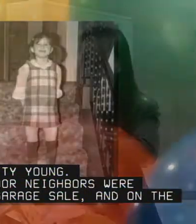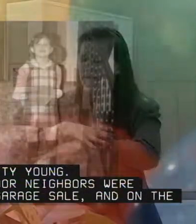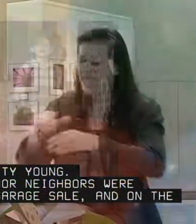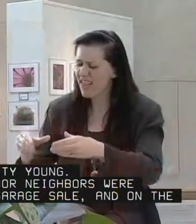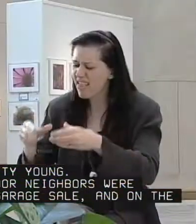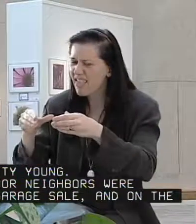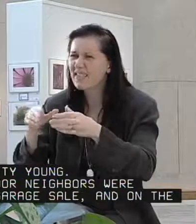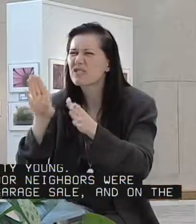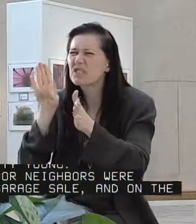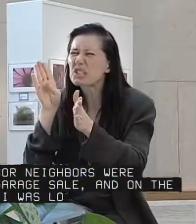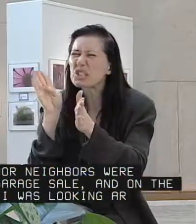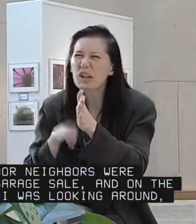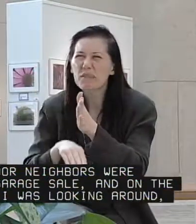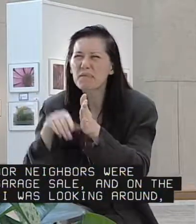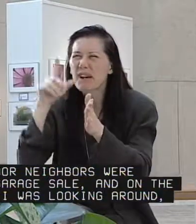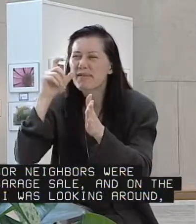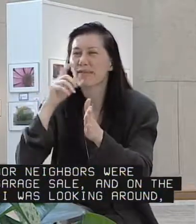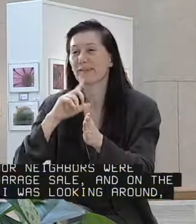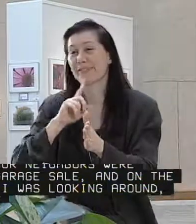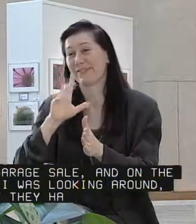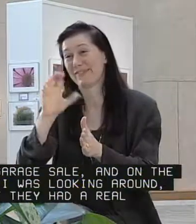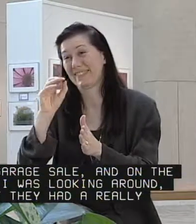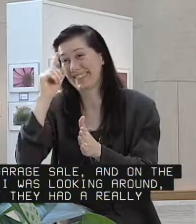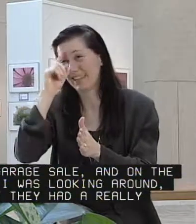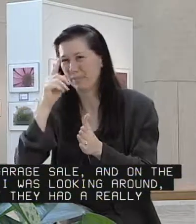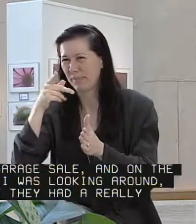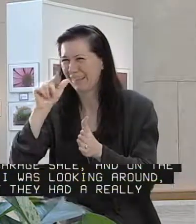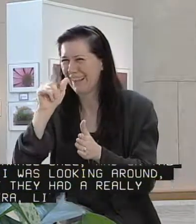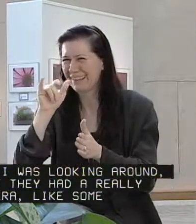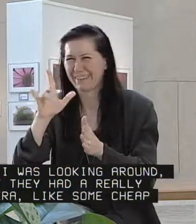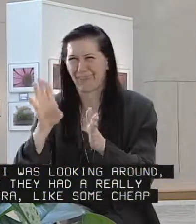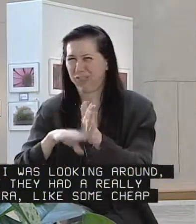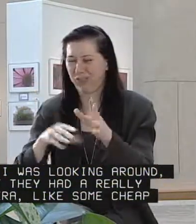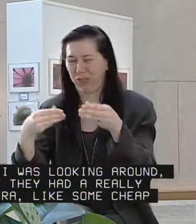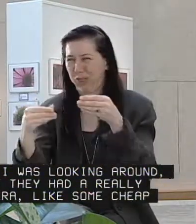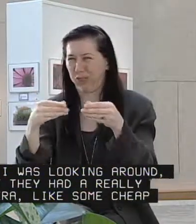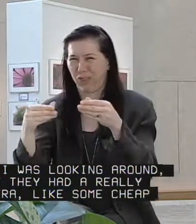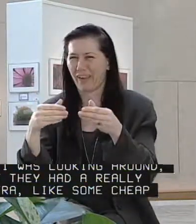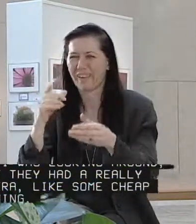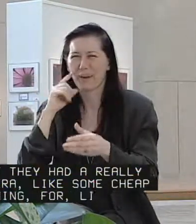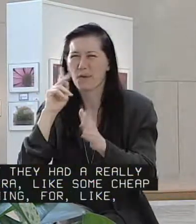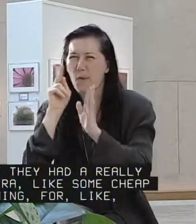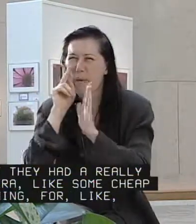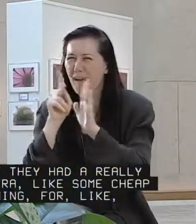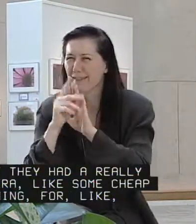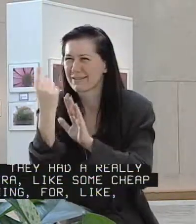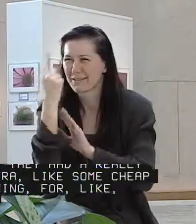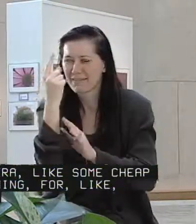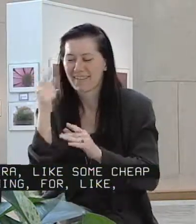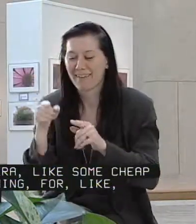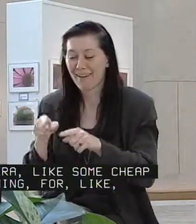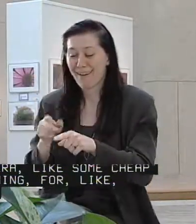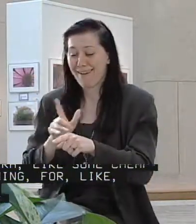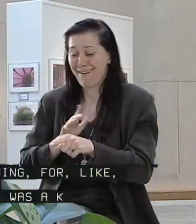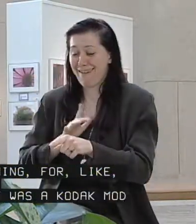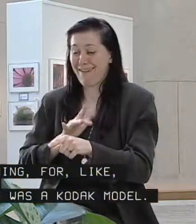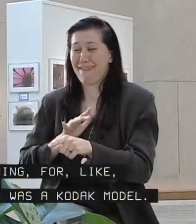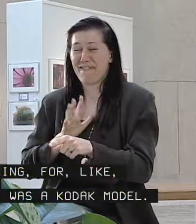And on the table, as I was looking around, I saw that they had a really cheap camera, like some cheap plastic thing for like 50 cents. I think it was a Kodak model.